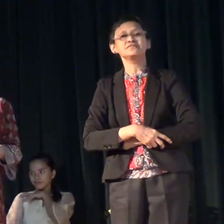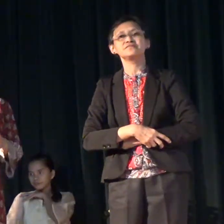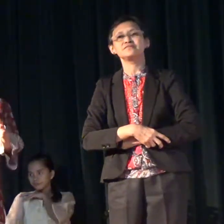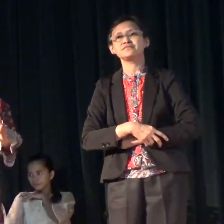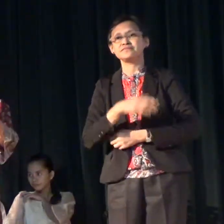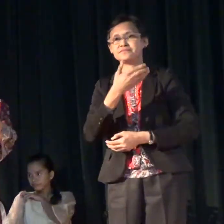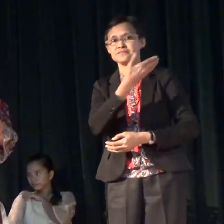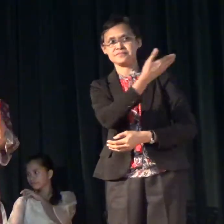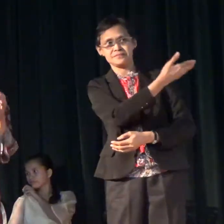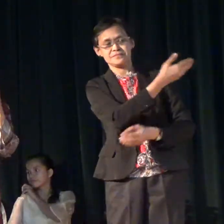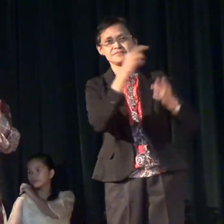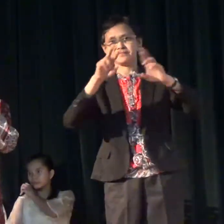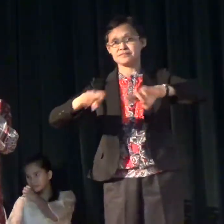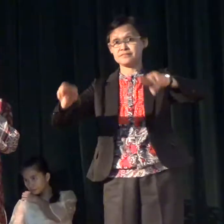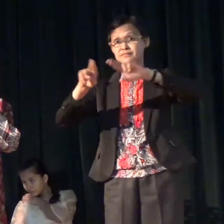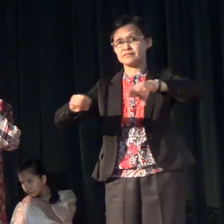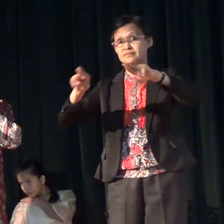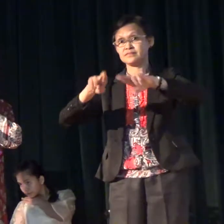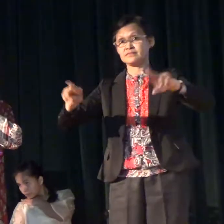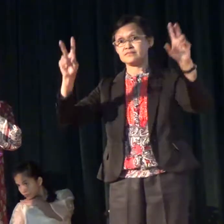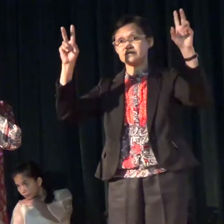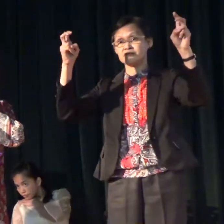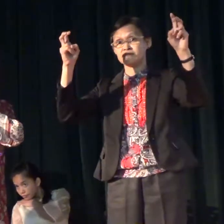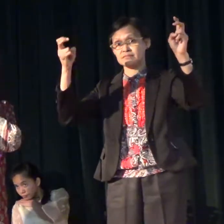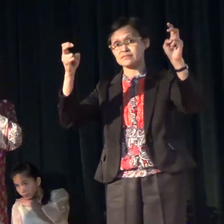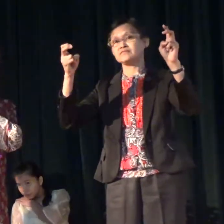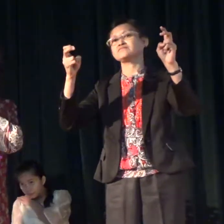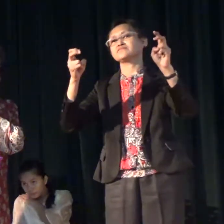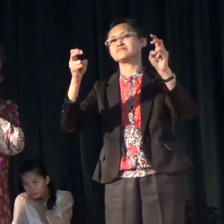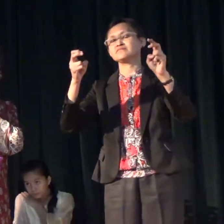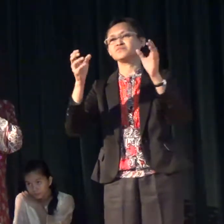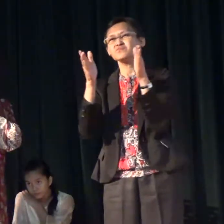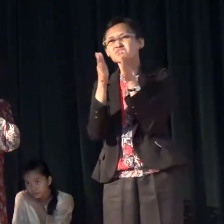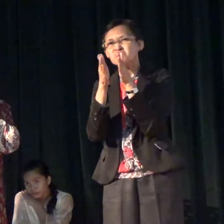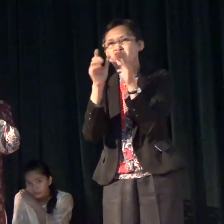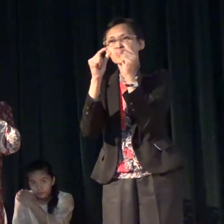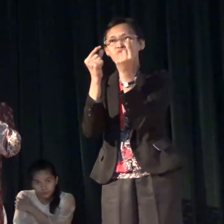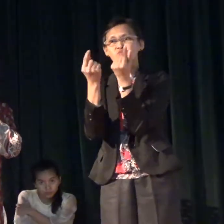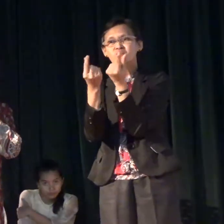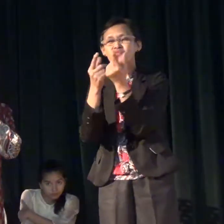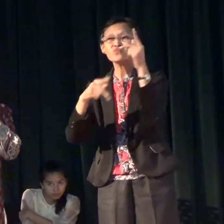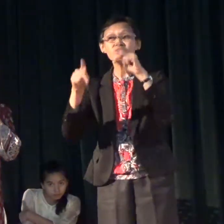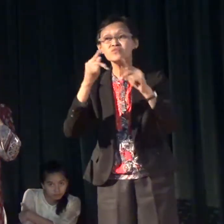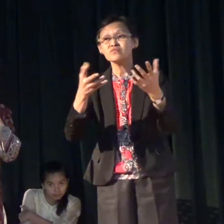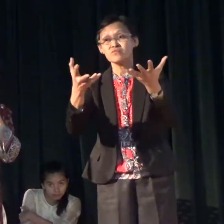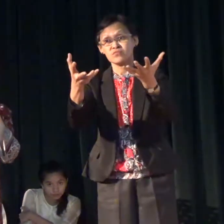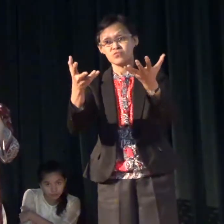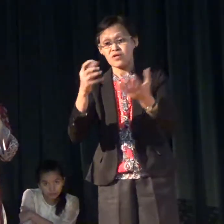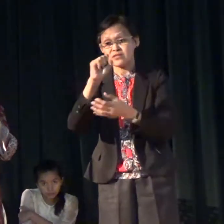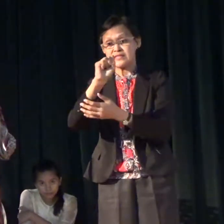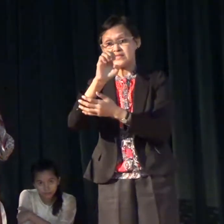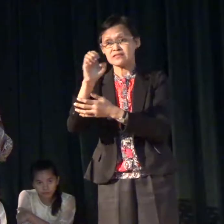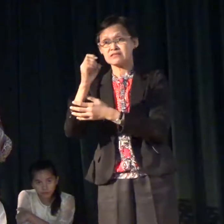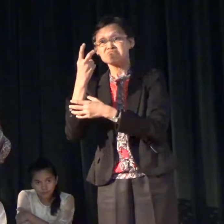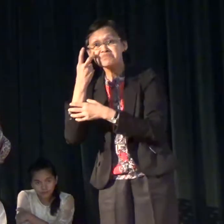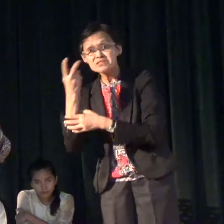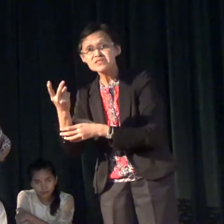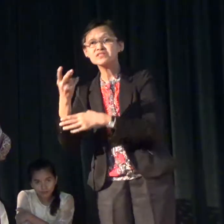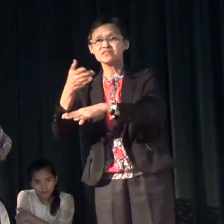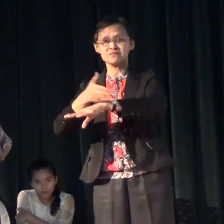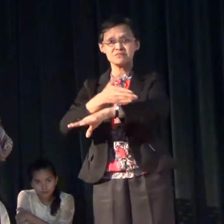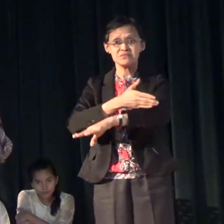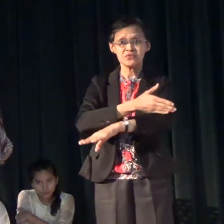research has said already that for minor populations when we want to see improvements in learning